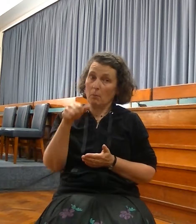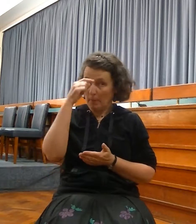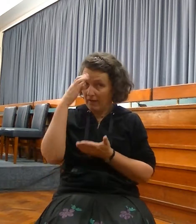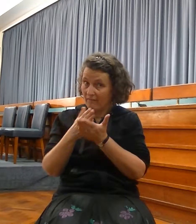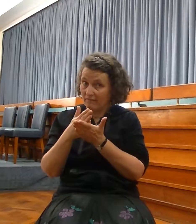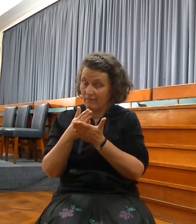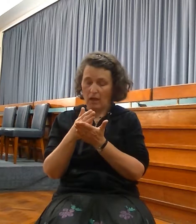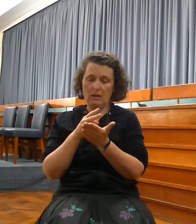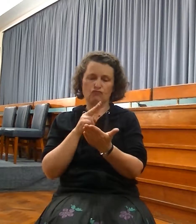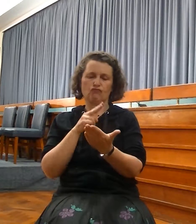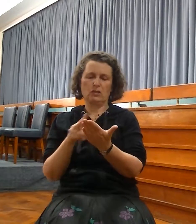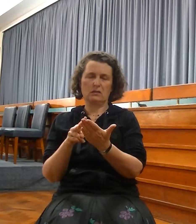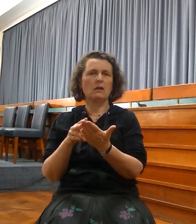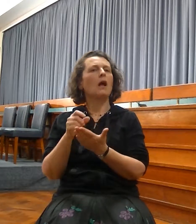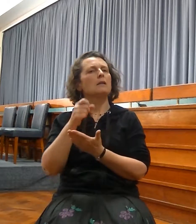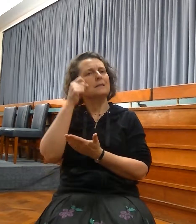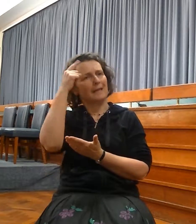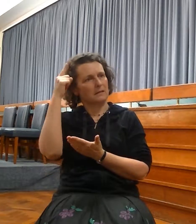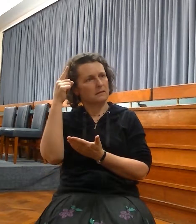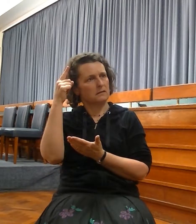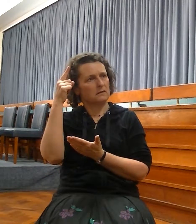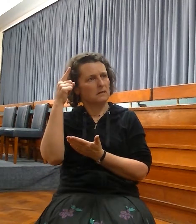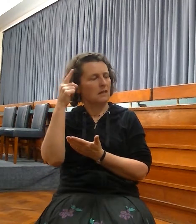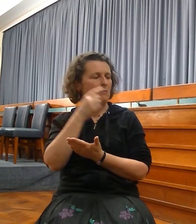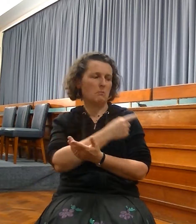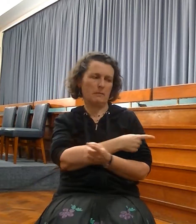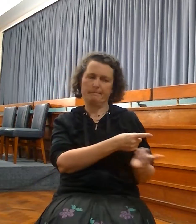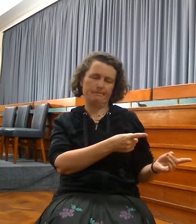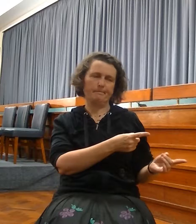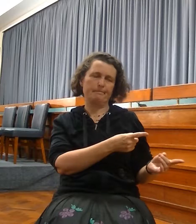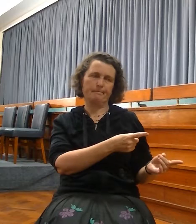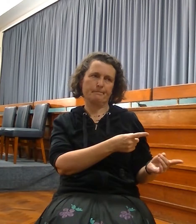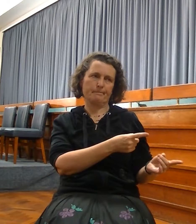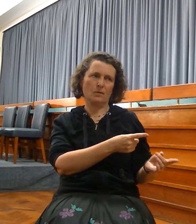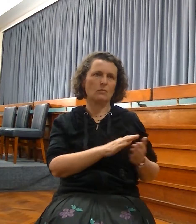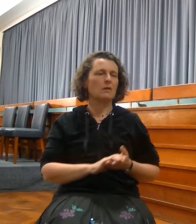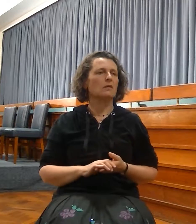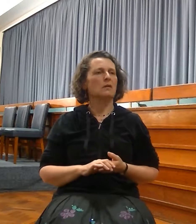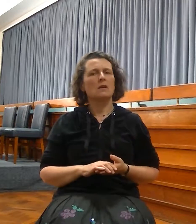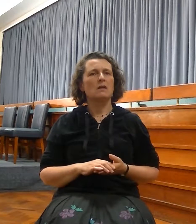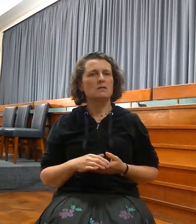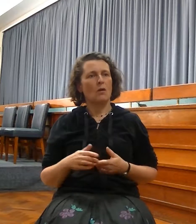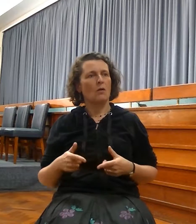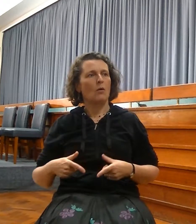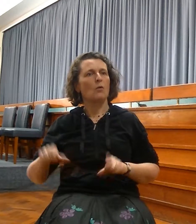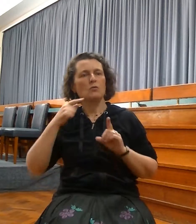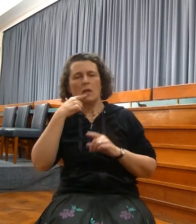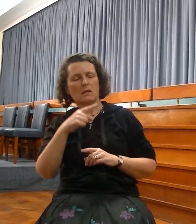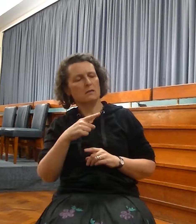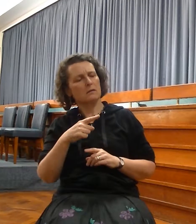31. And you're familiar with these words. Behold, the day has come, saith the Lord, that I will make a new